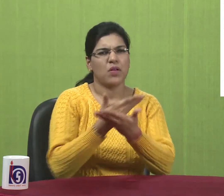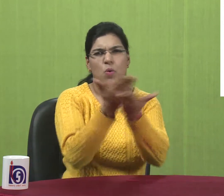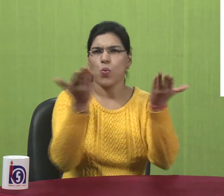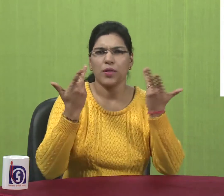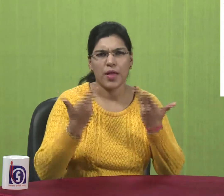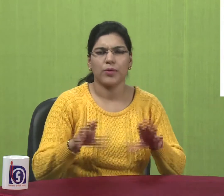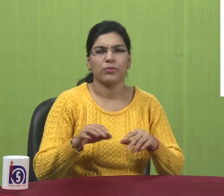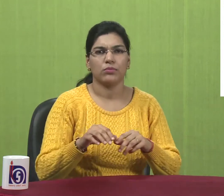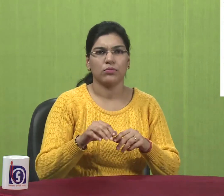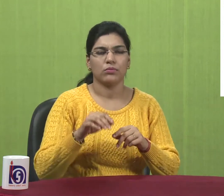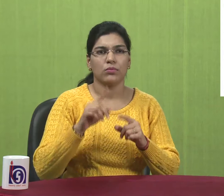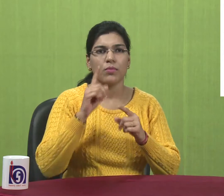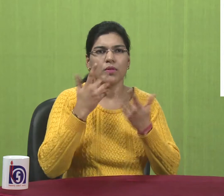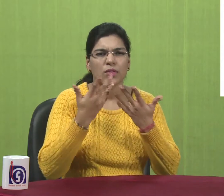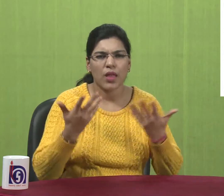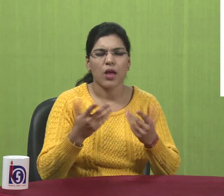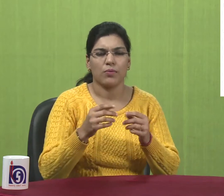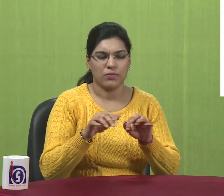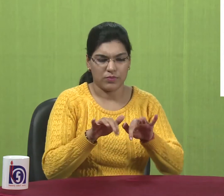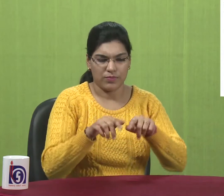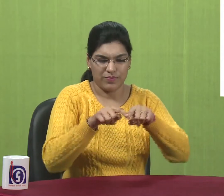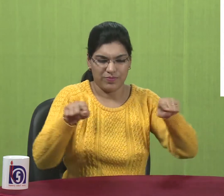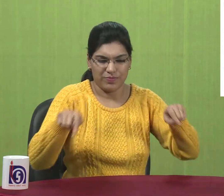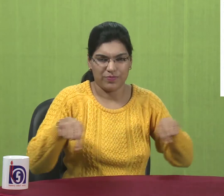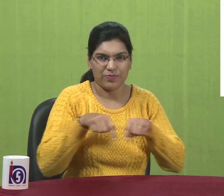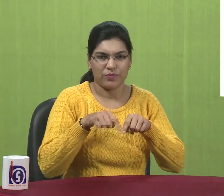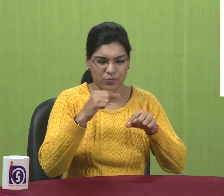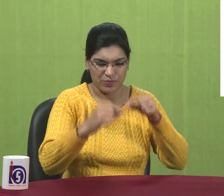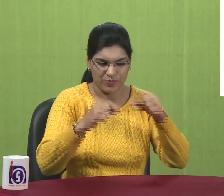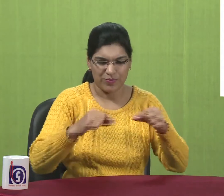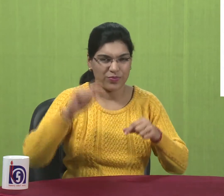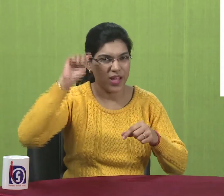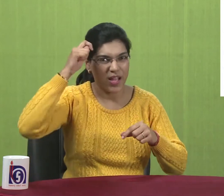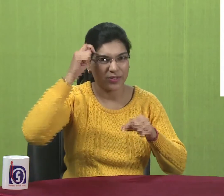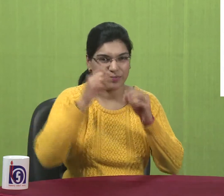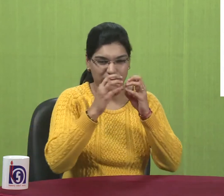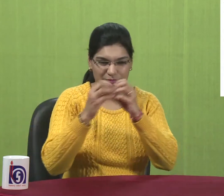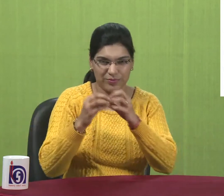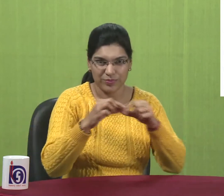very useful because here you do not have to remember all the commands by heart.